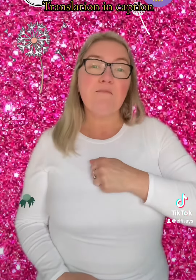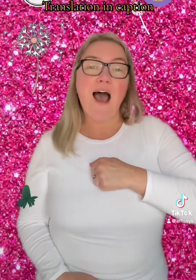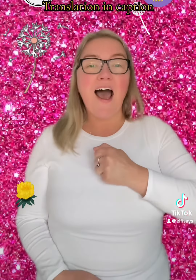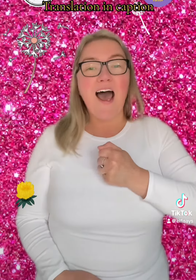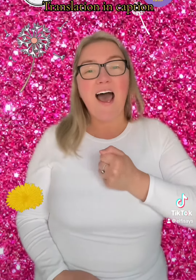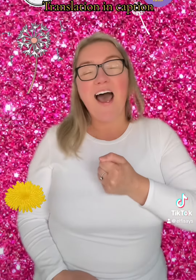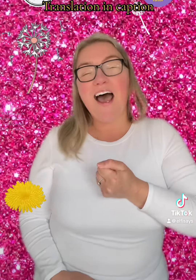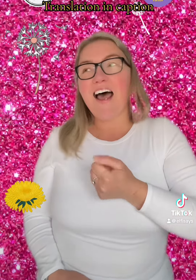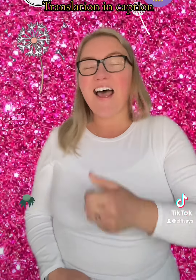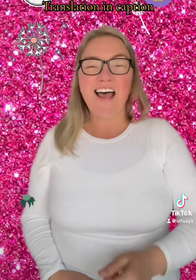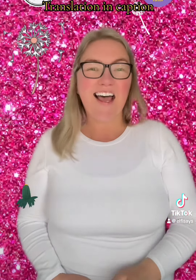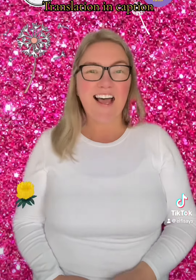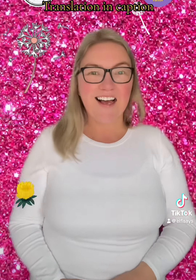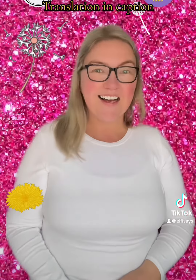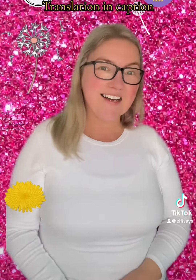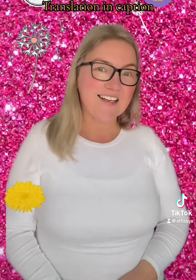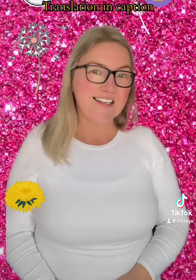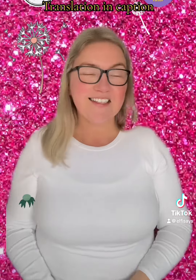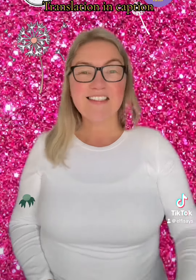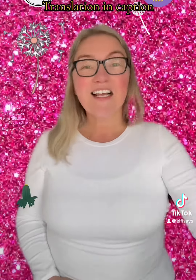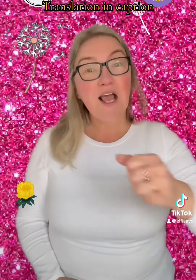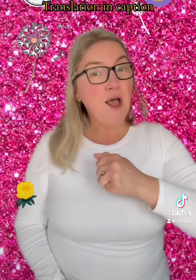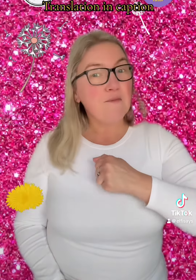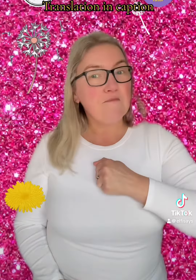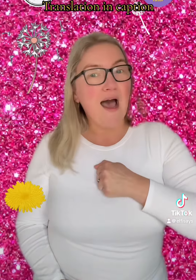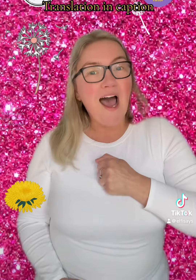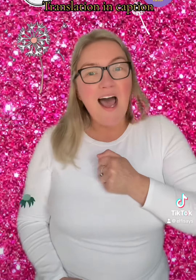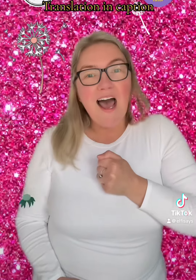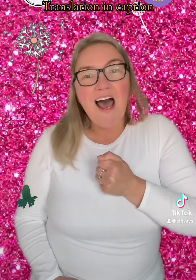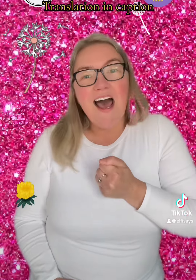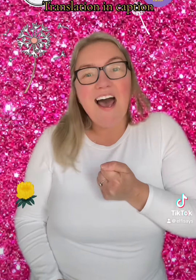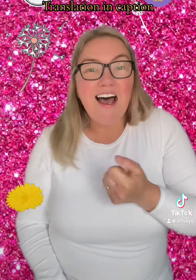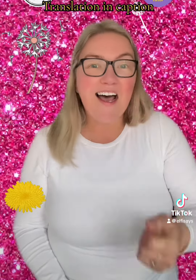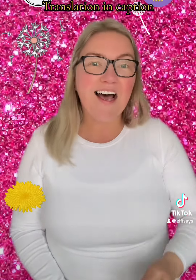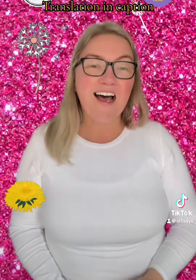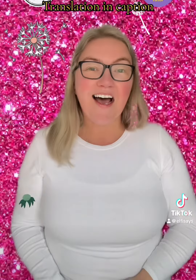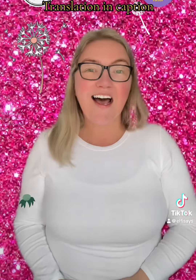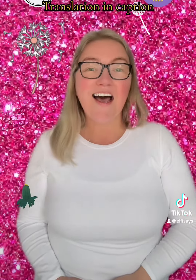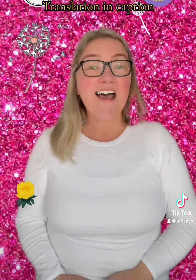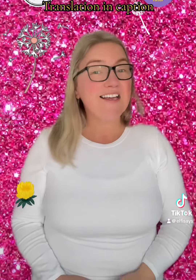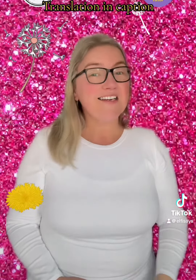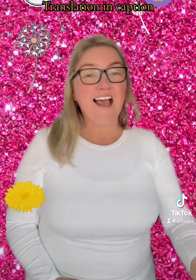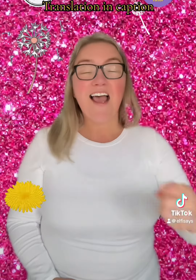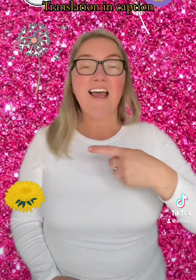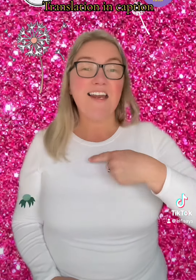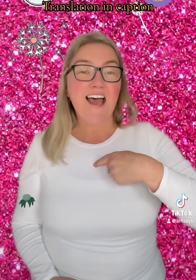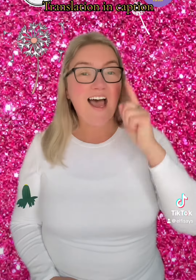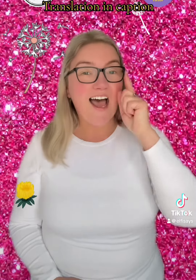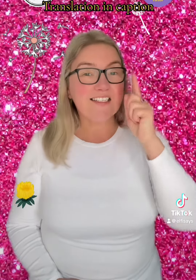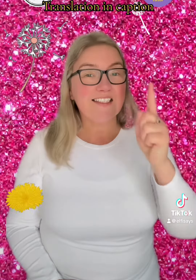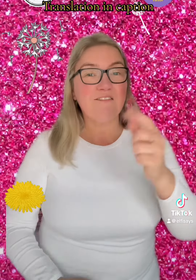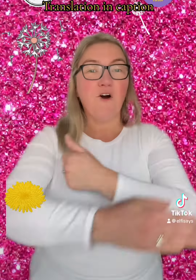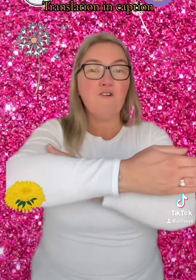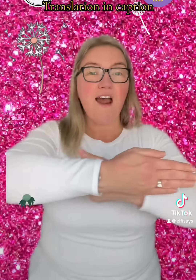mine Mine And I see forever